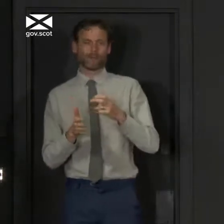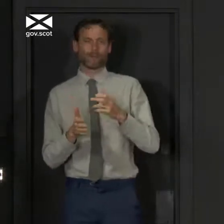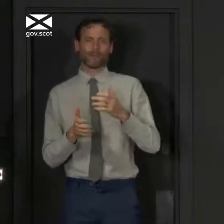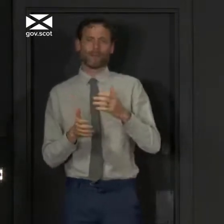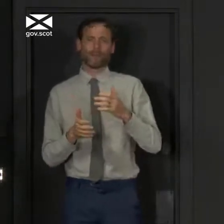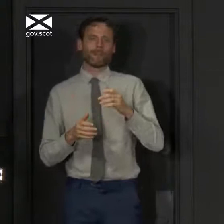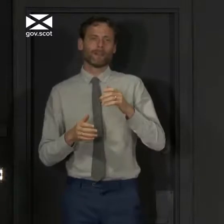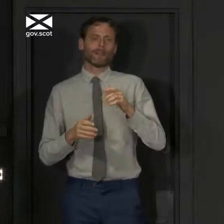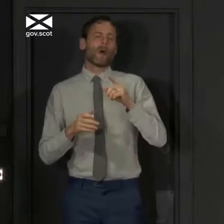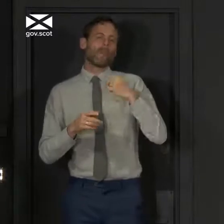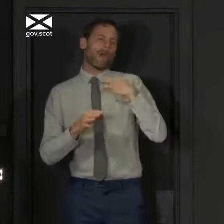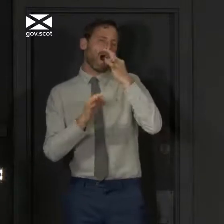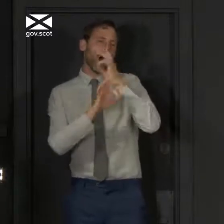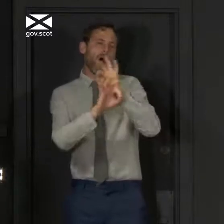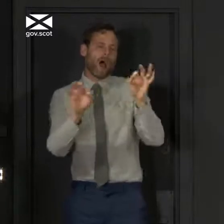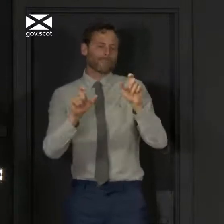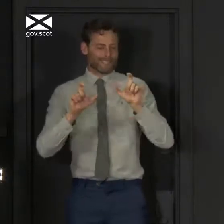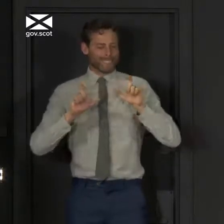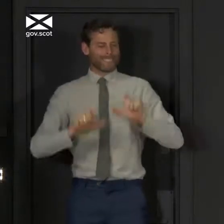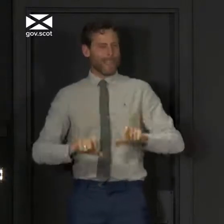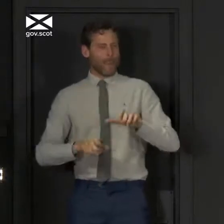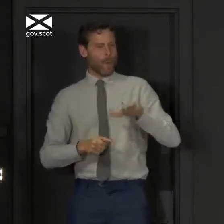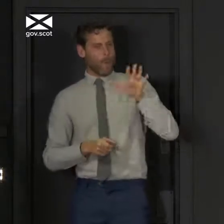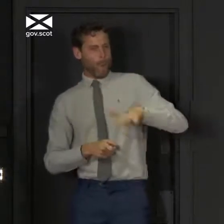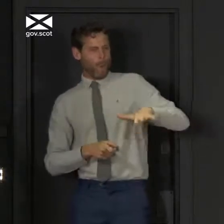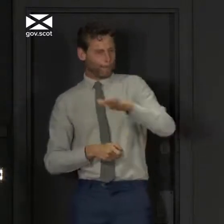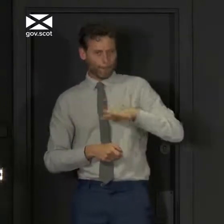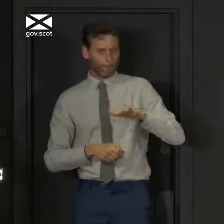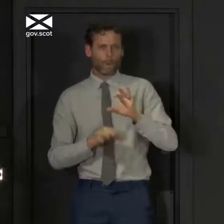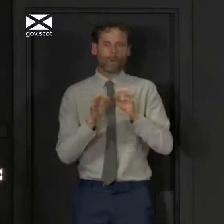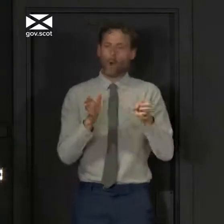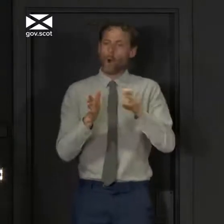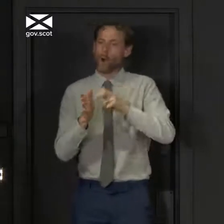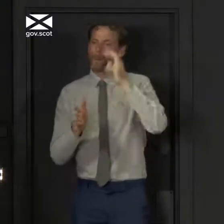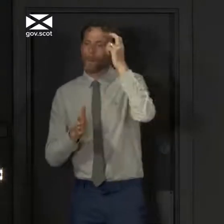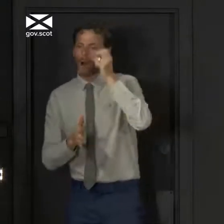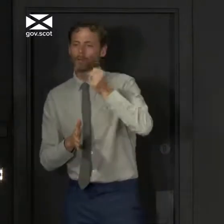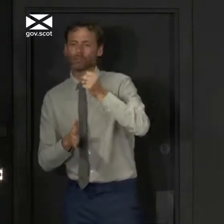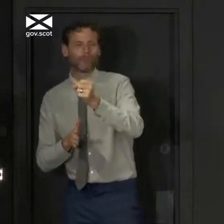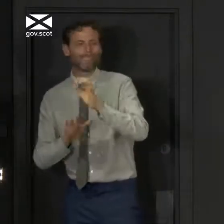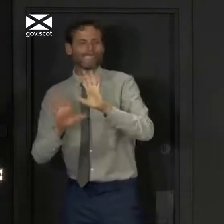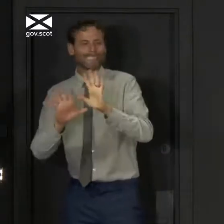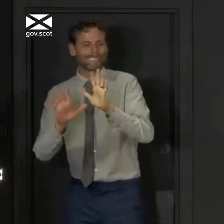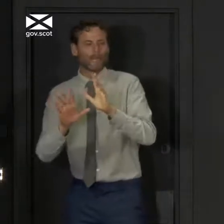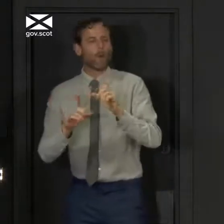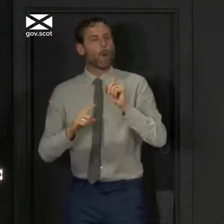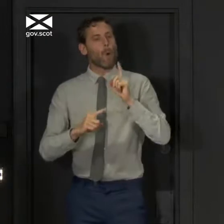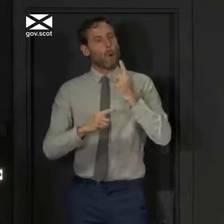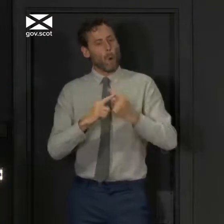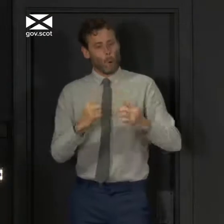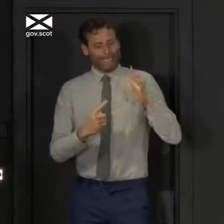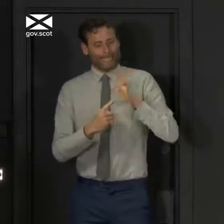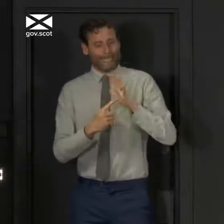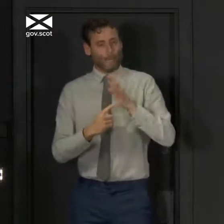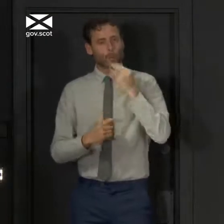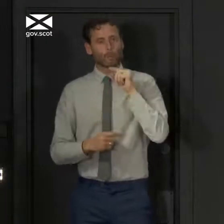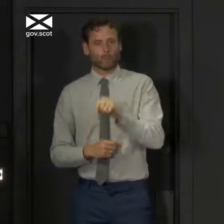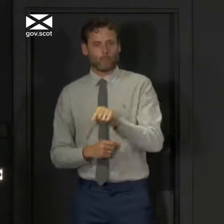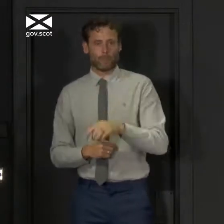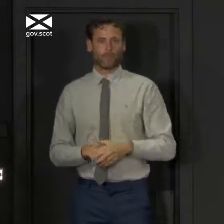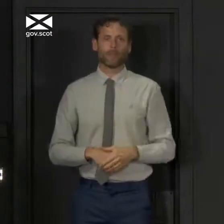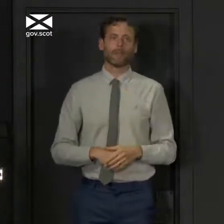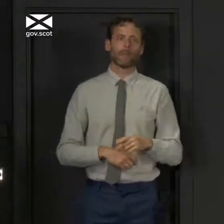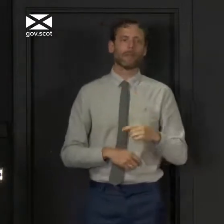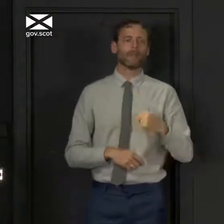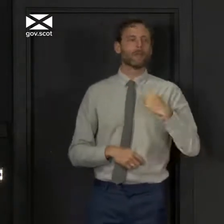your own local area and don't use public transport unless it is absolutely necessary. Now, we're not setting a